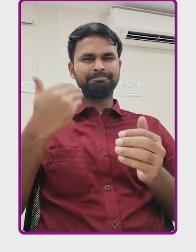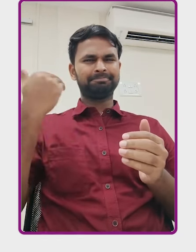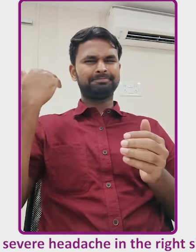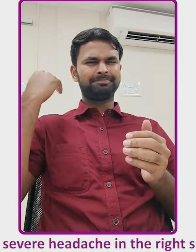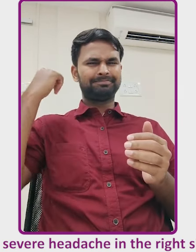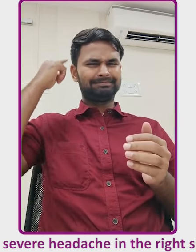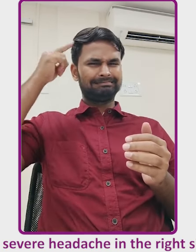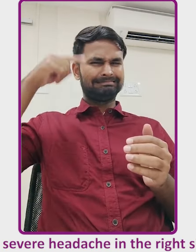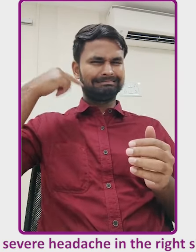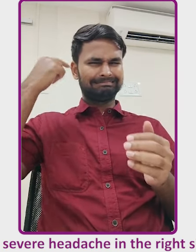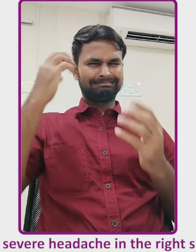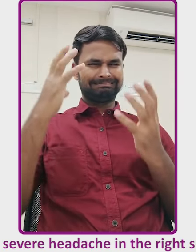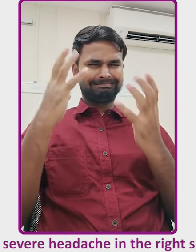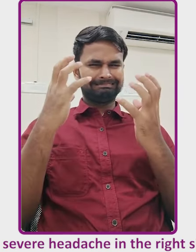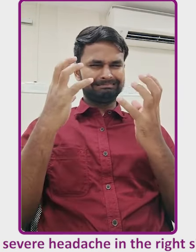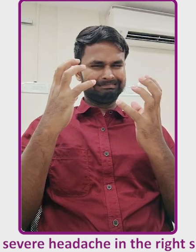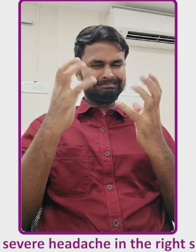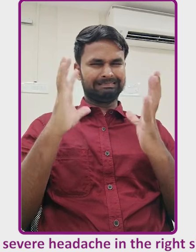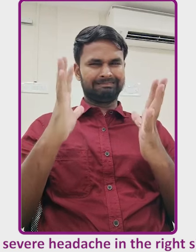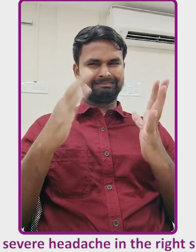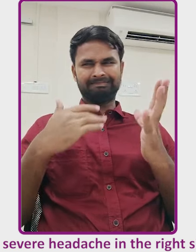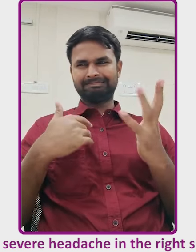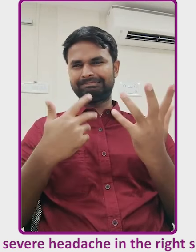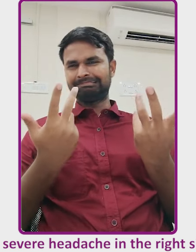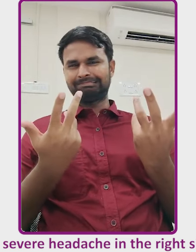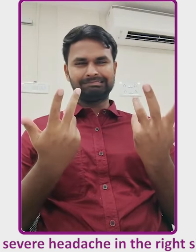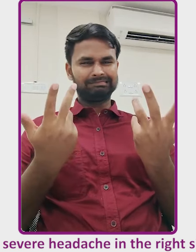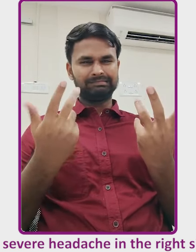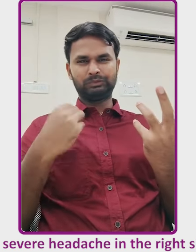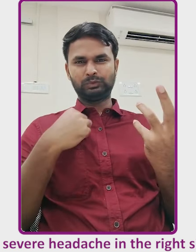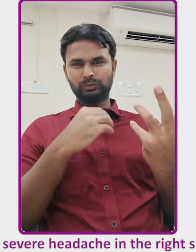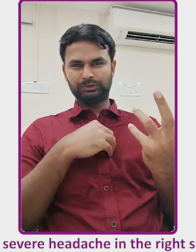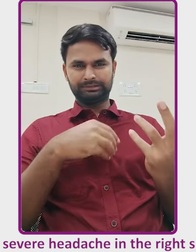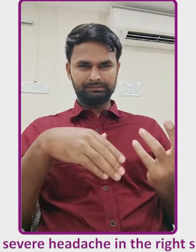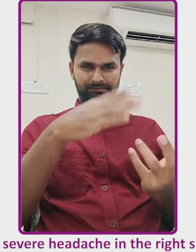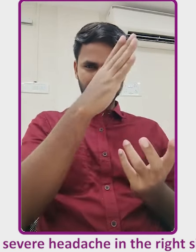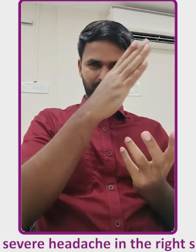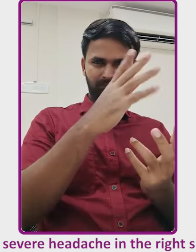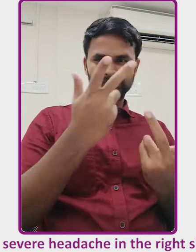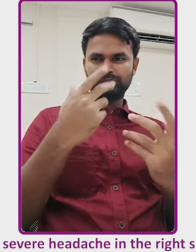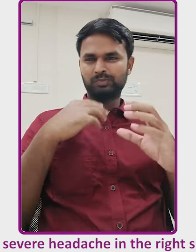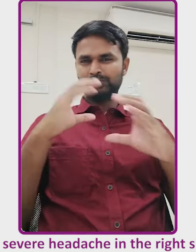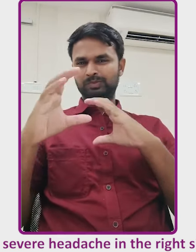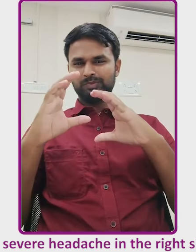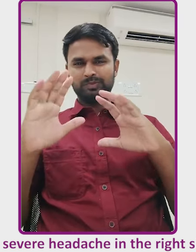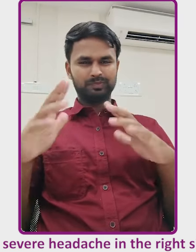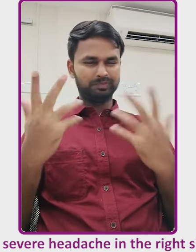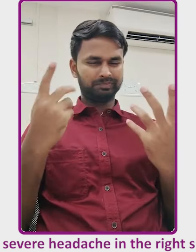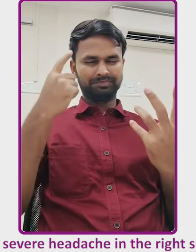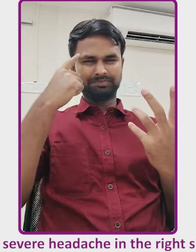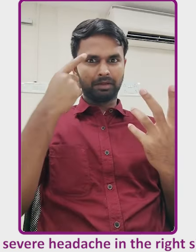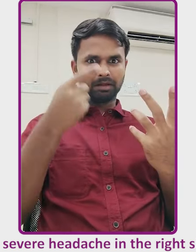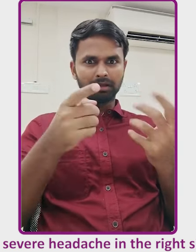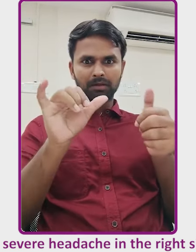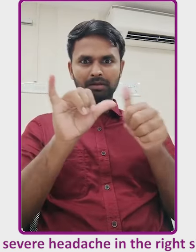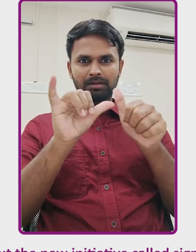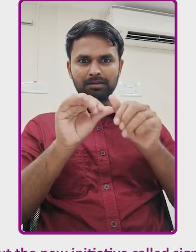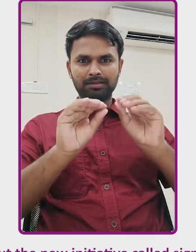Recently, I had a severe headache but couldn't consult a doctor because of communication issues.